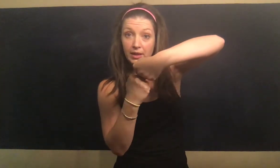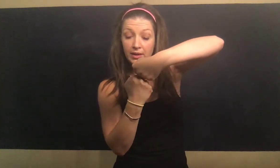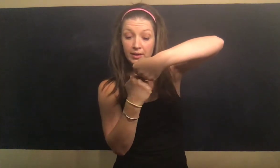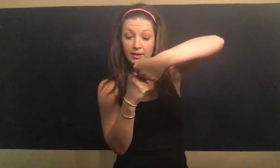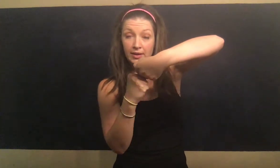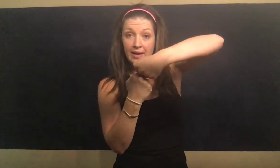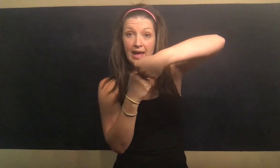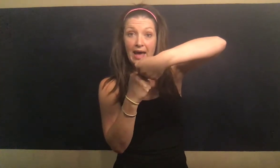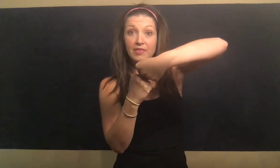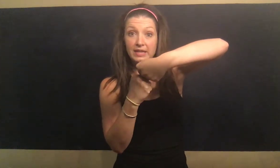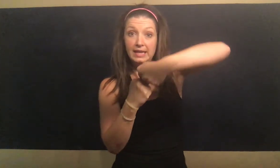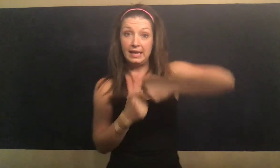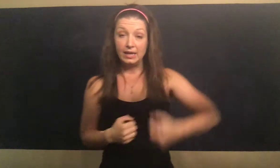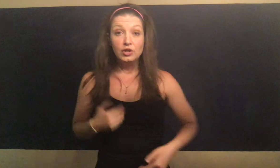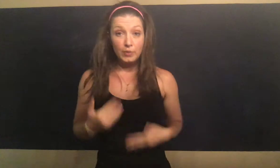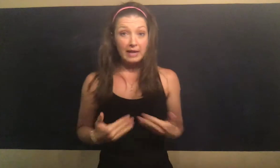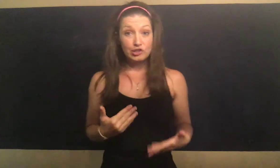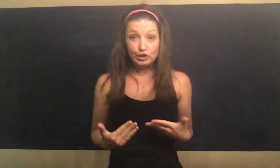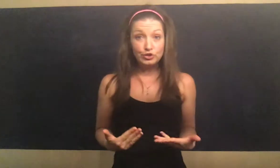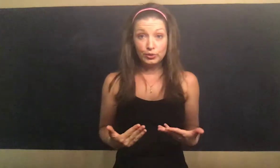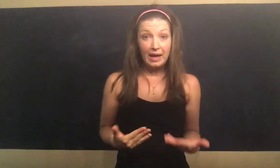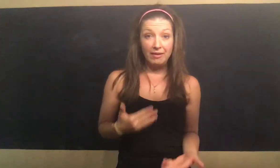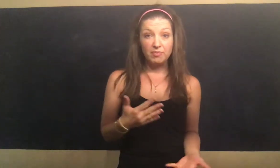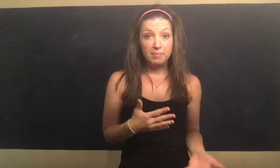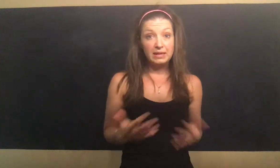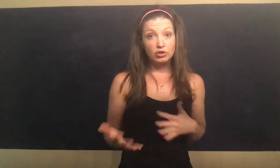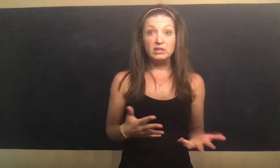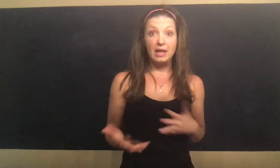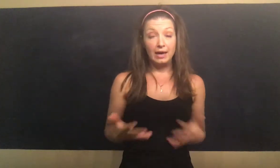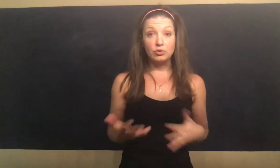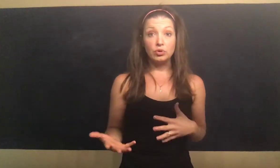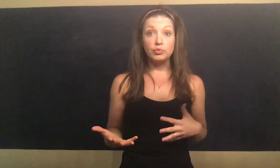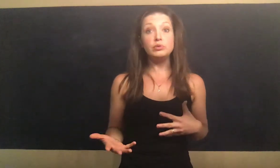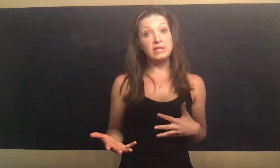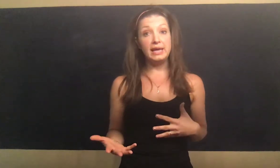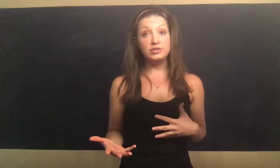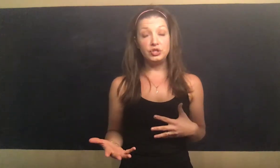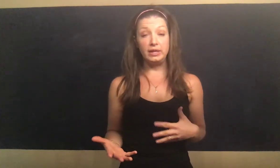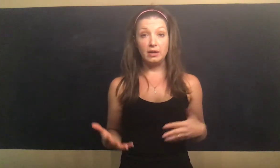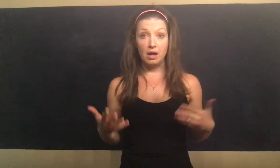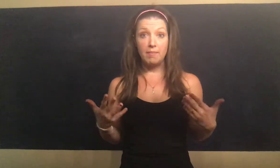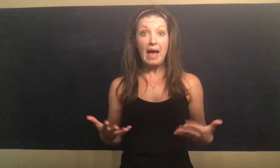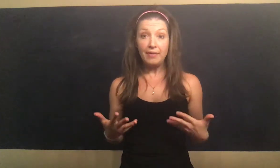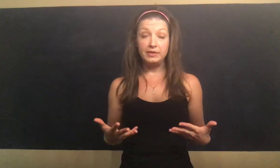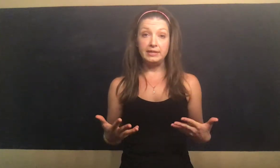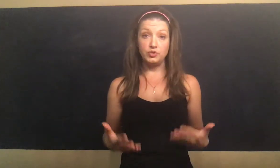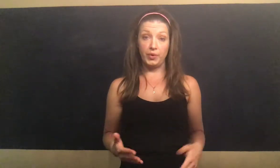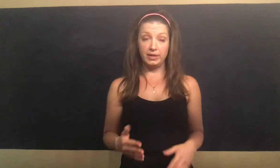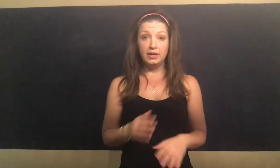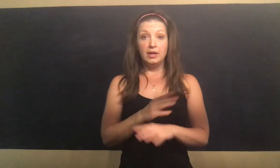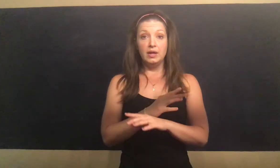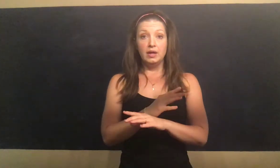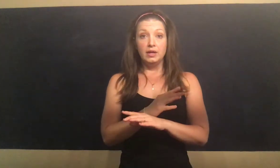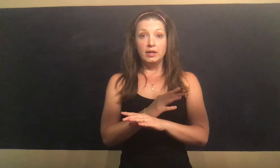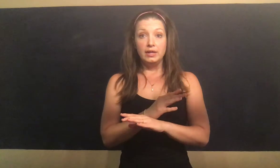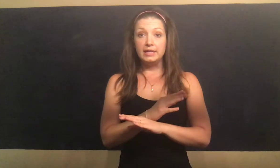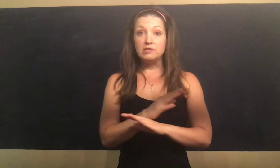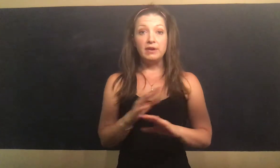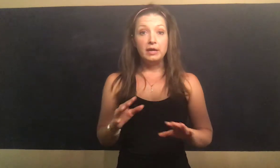at the knee. You actually do have medial and lateral rotation at the knee joint. It's very